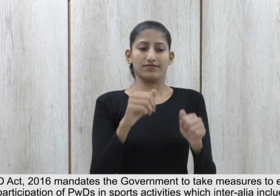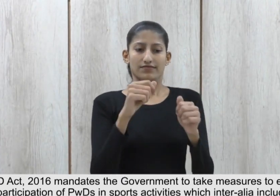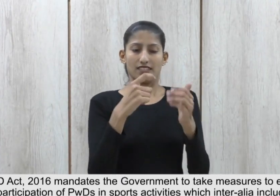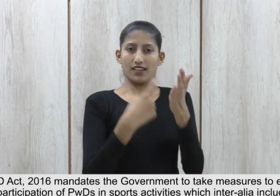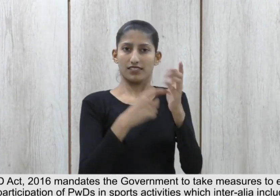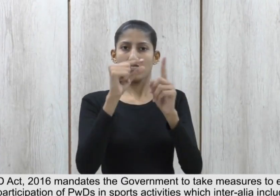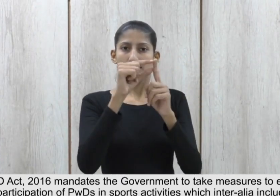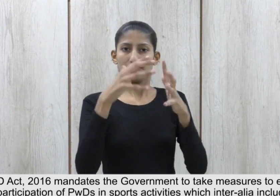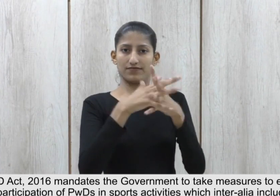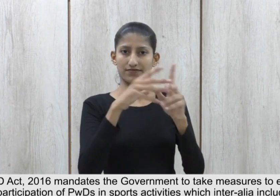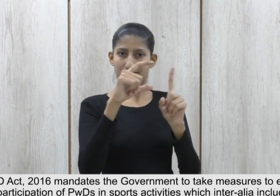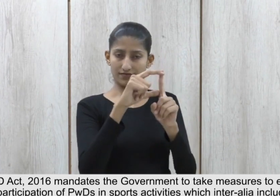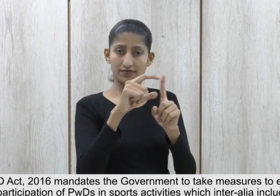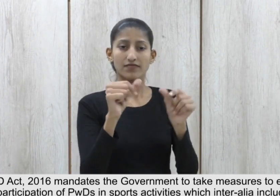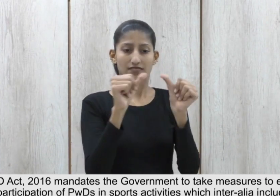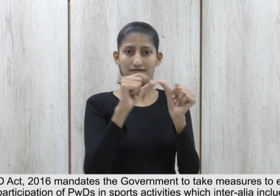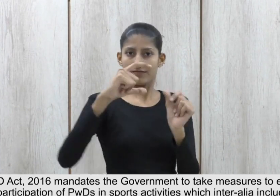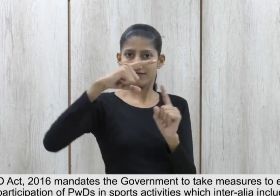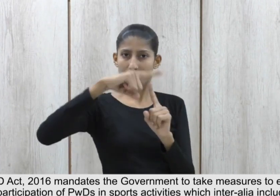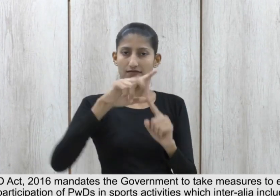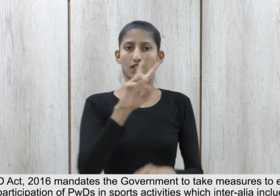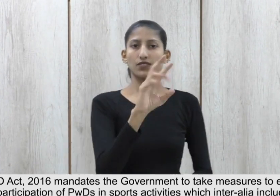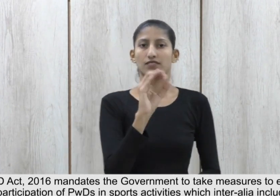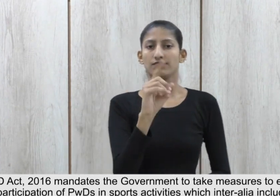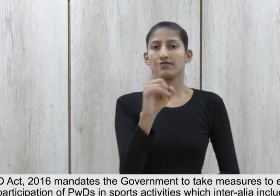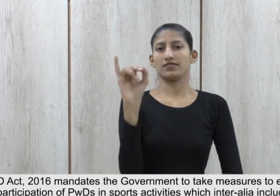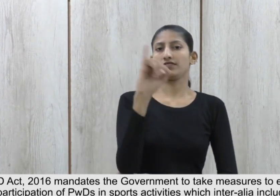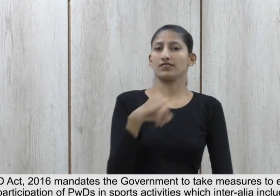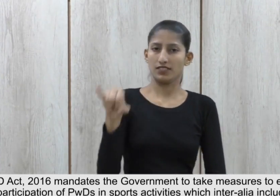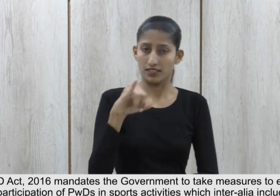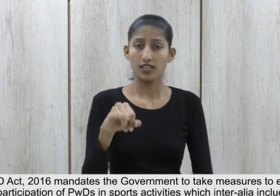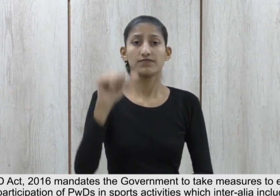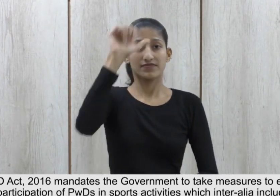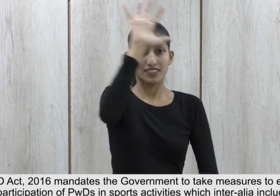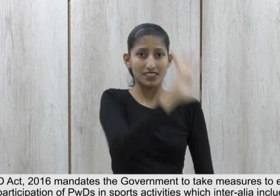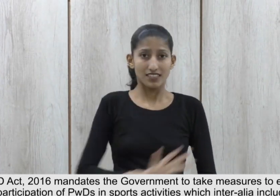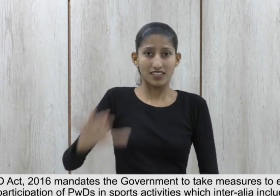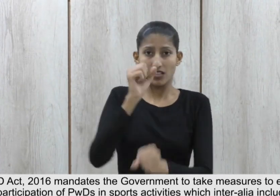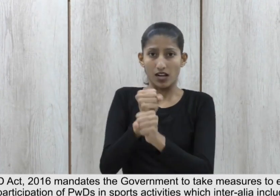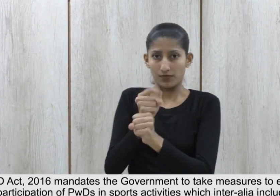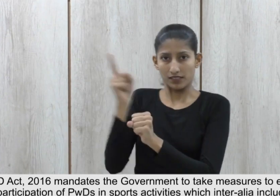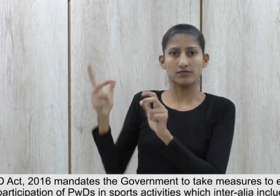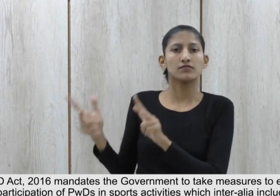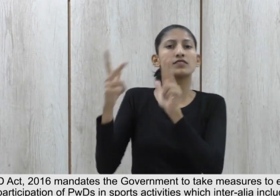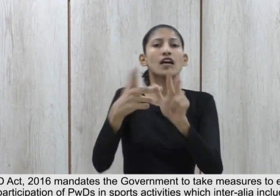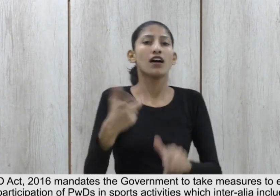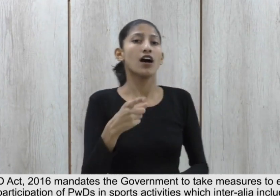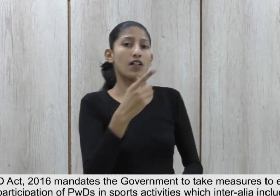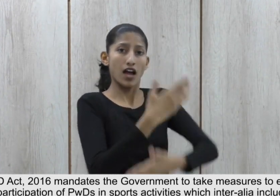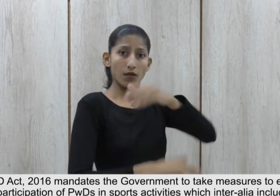The RPWD Act 2016 mandates the government to take measures to